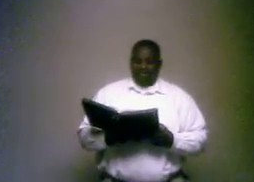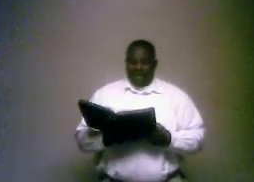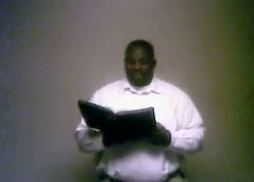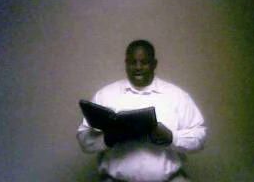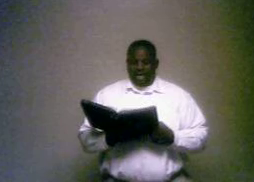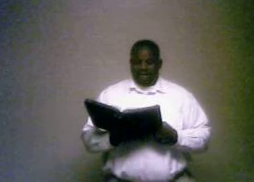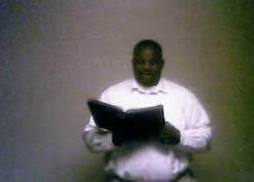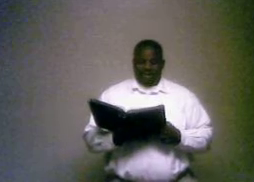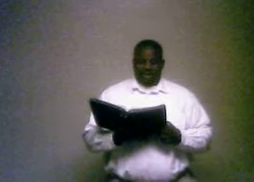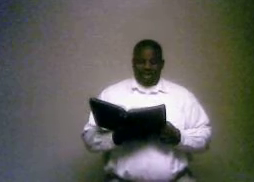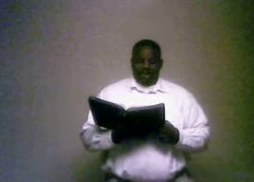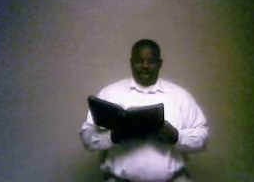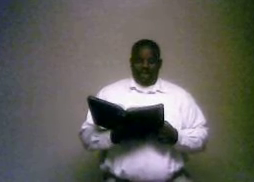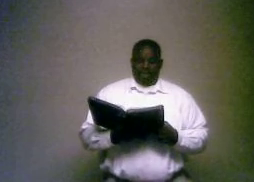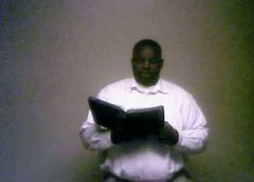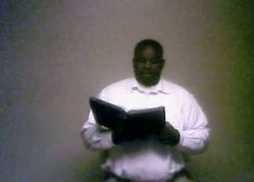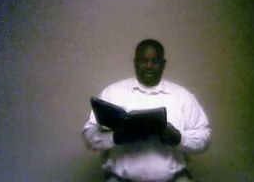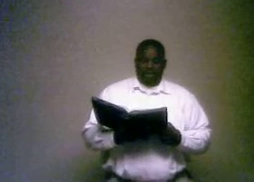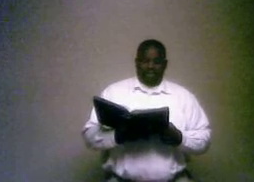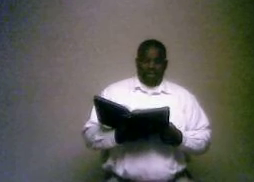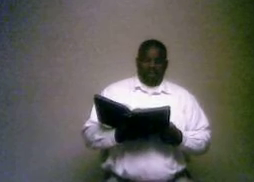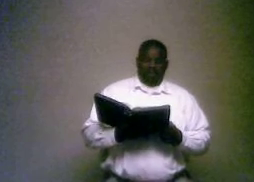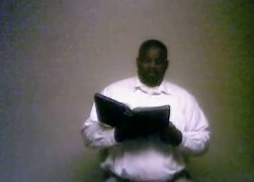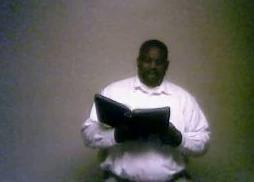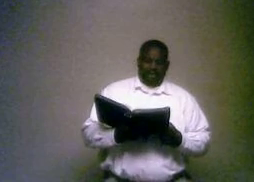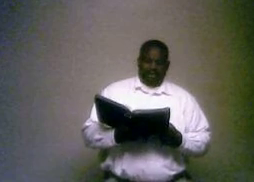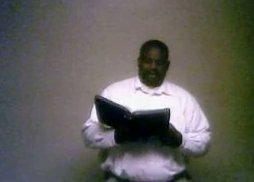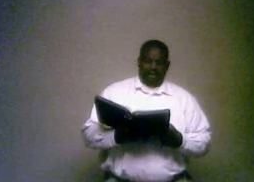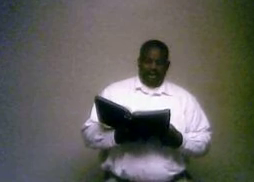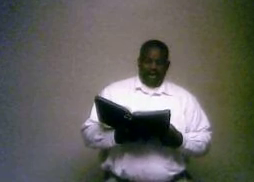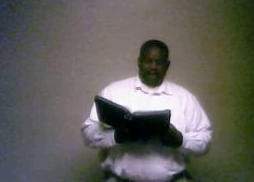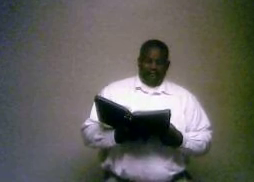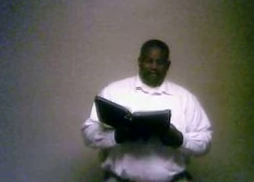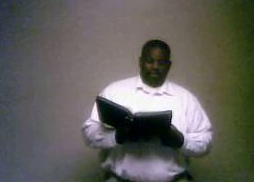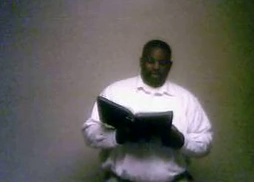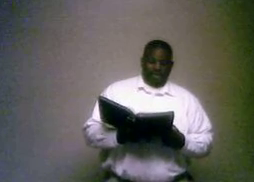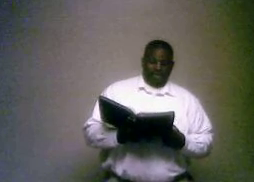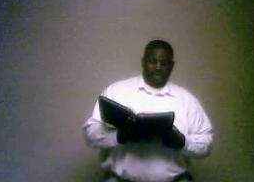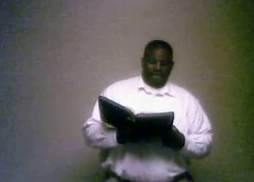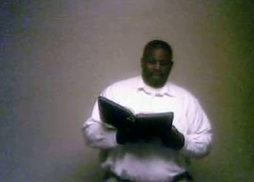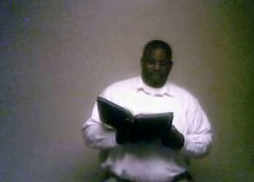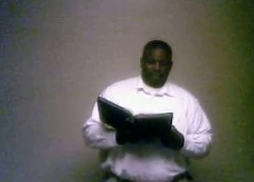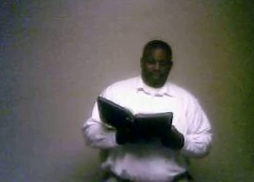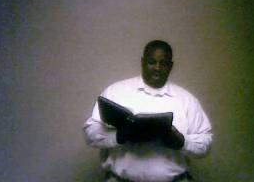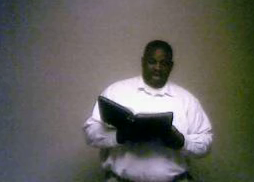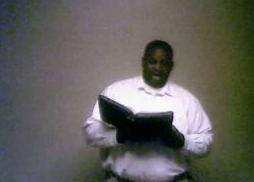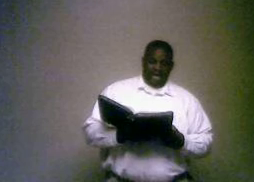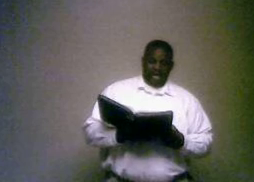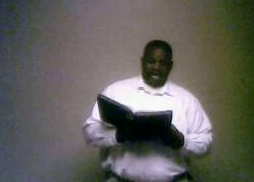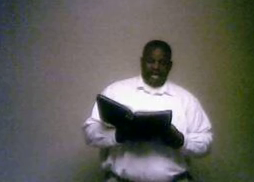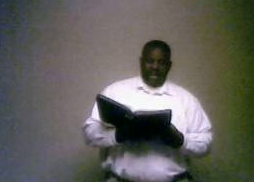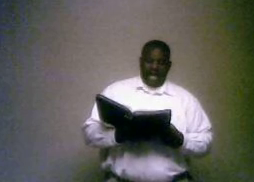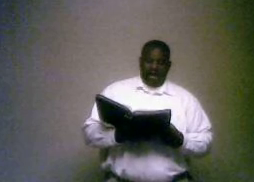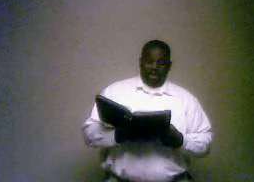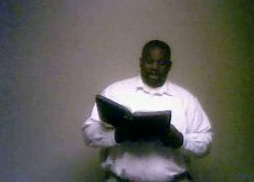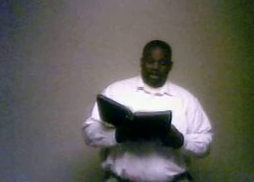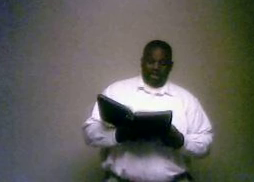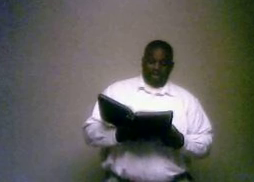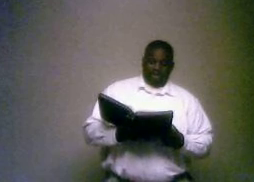baptize in the wilderness and preached the baptism of repentance for the remission of sins. And there went out unto